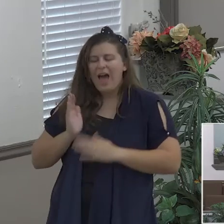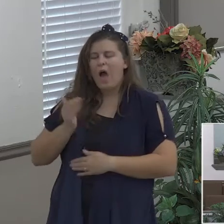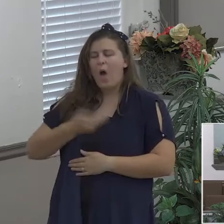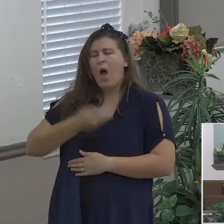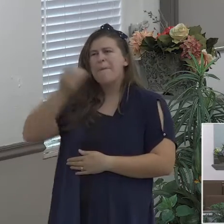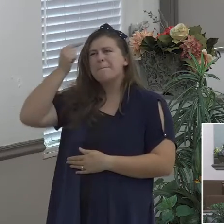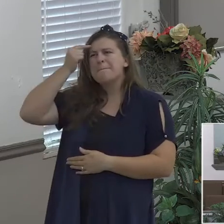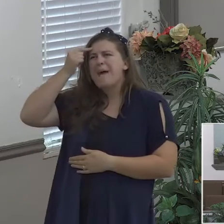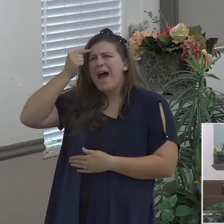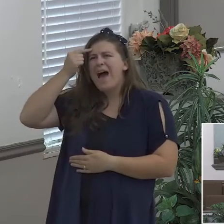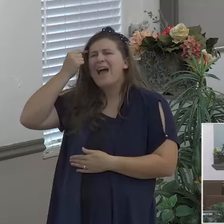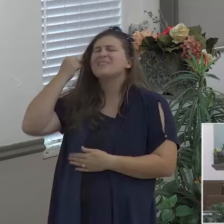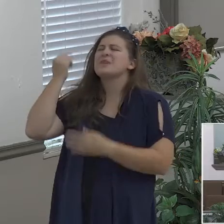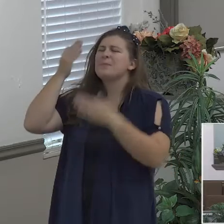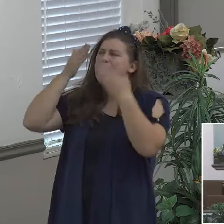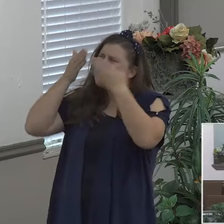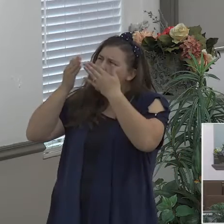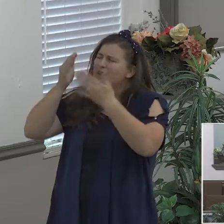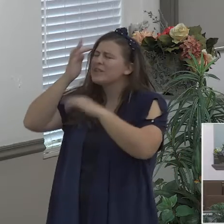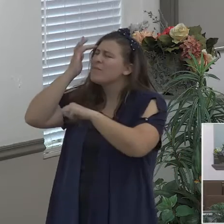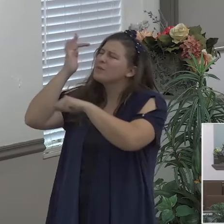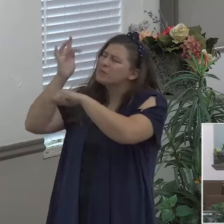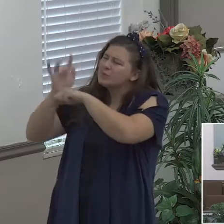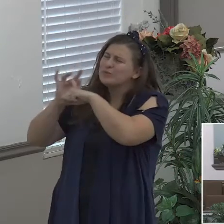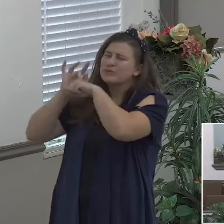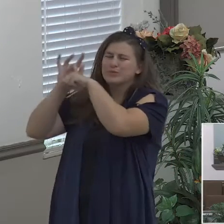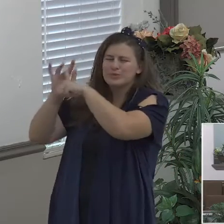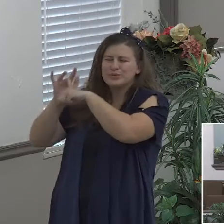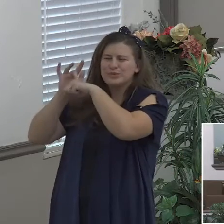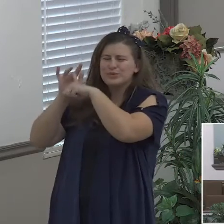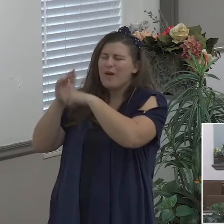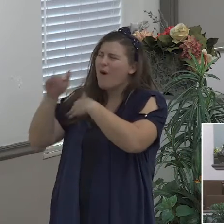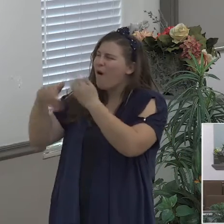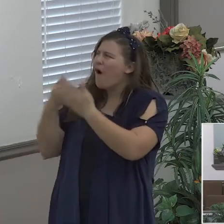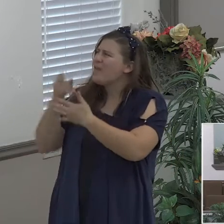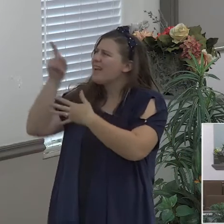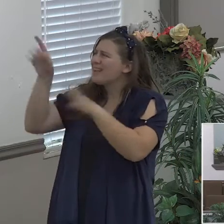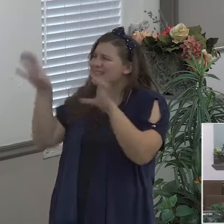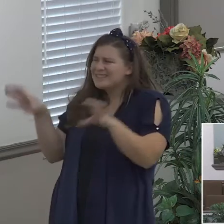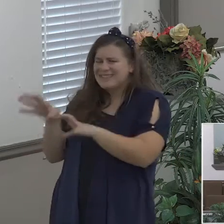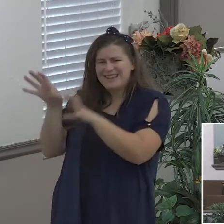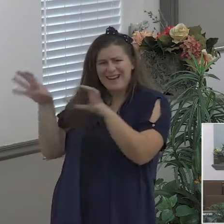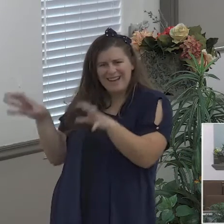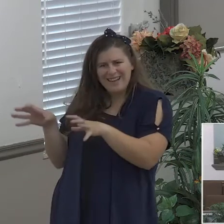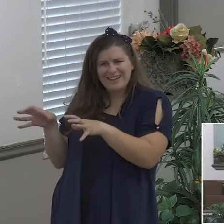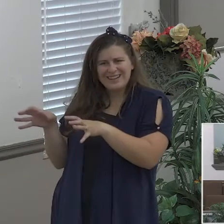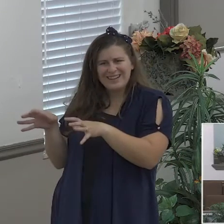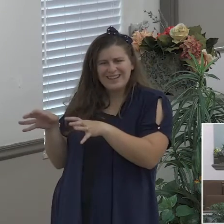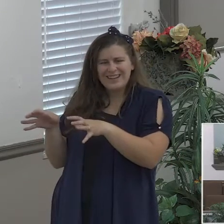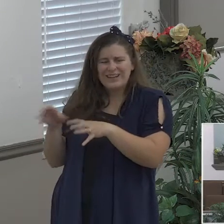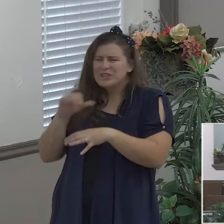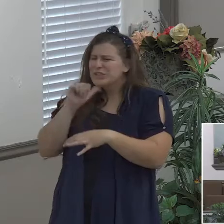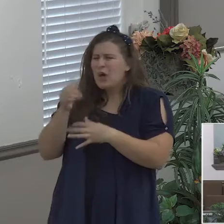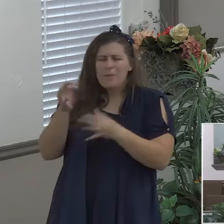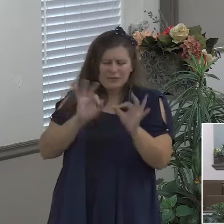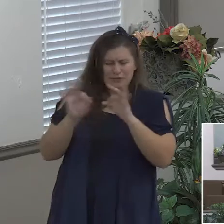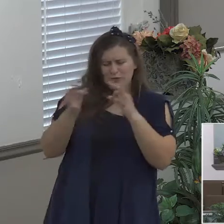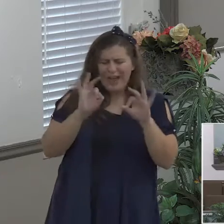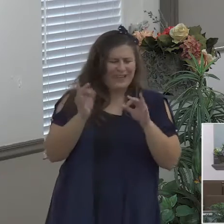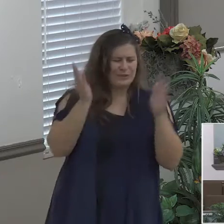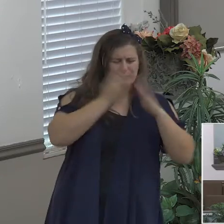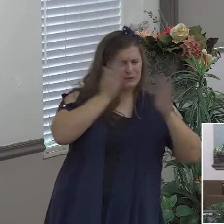away in the various different troubles that that come to every human being on this planet